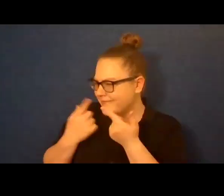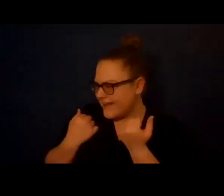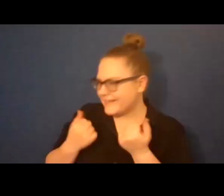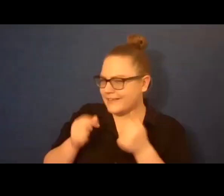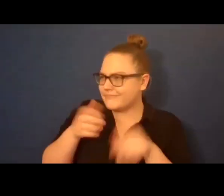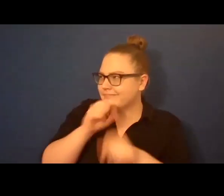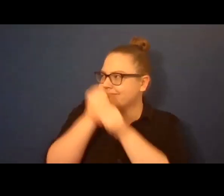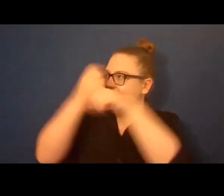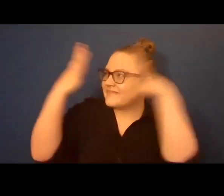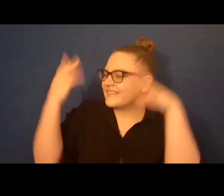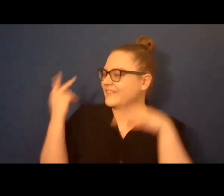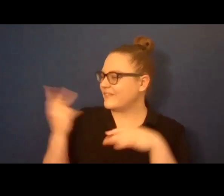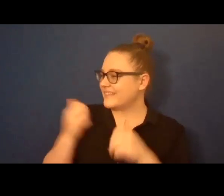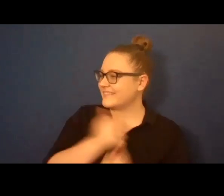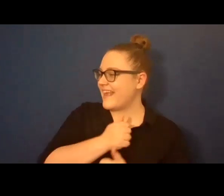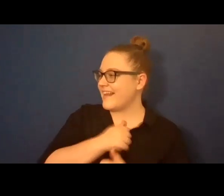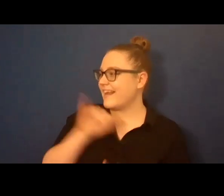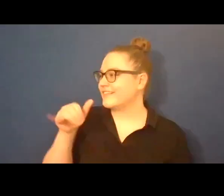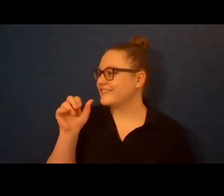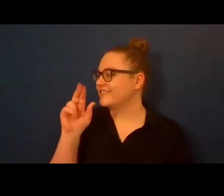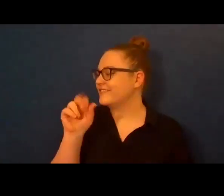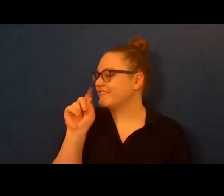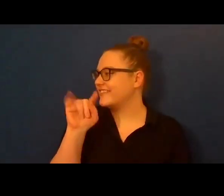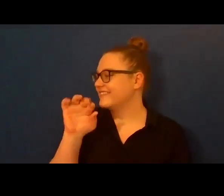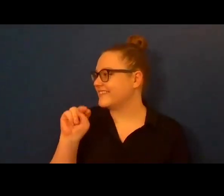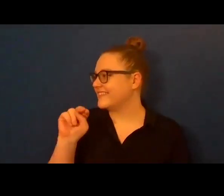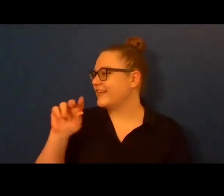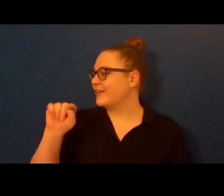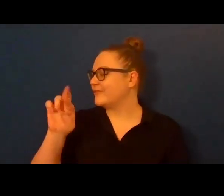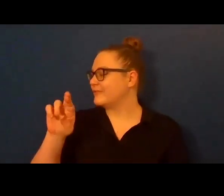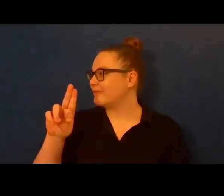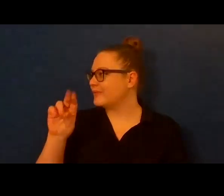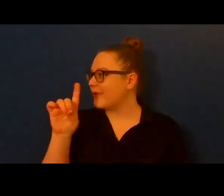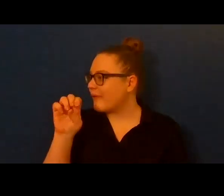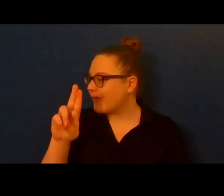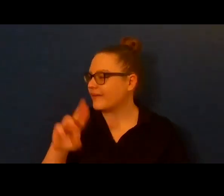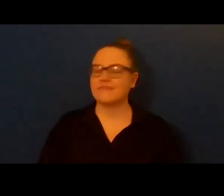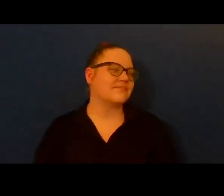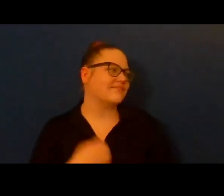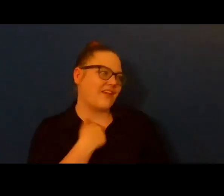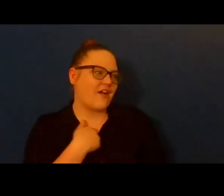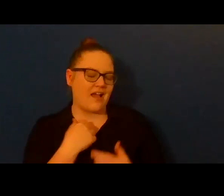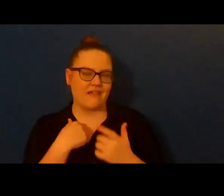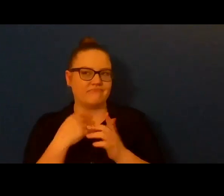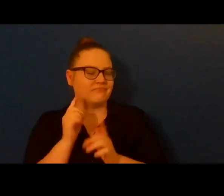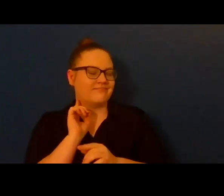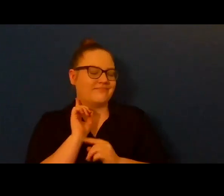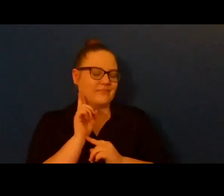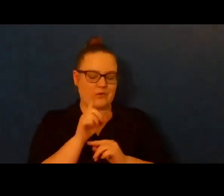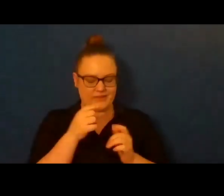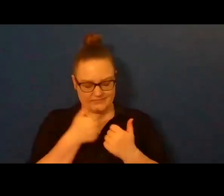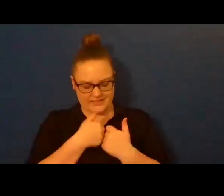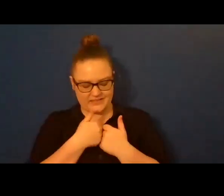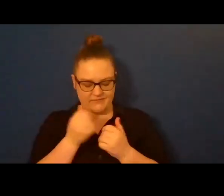I point out the window. There's still some sunlight over the lake. I want to thaw out under its burning glow. Yeah, it's beautiful, huh?